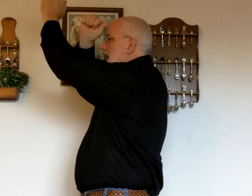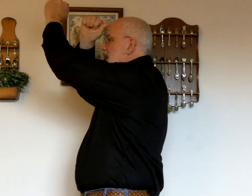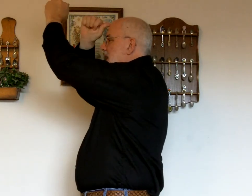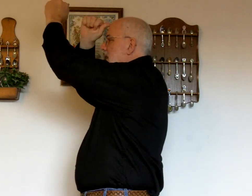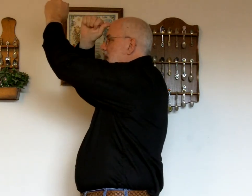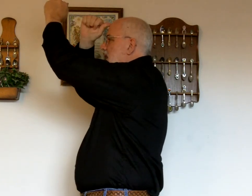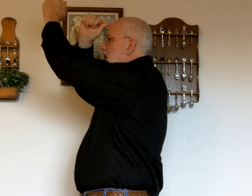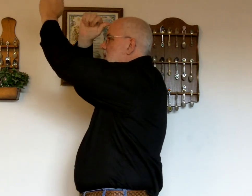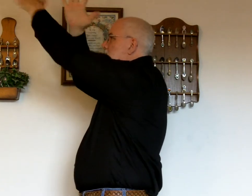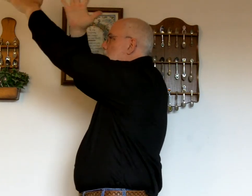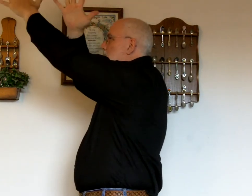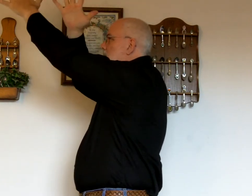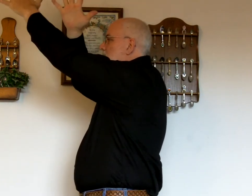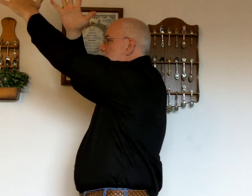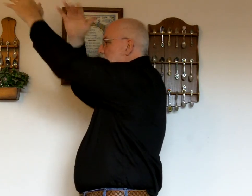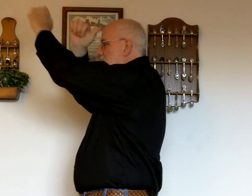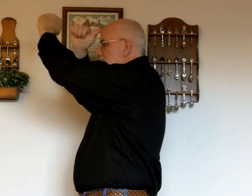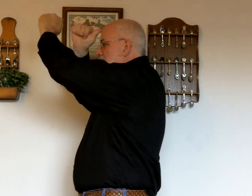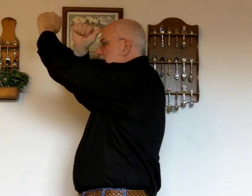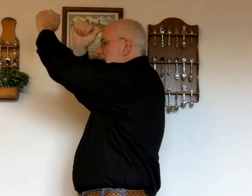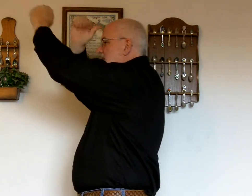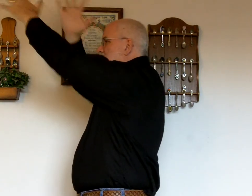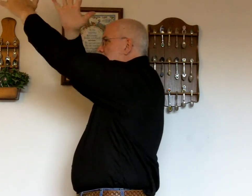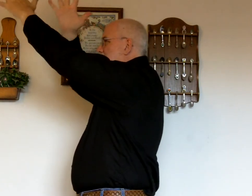Kind of like exploding grandfather. Father.